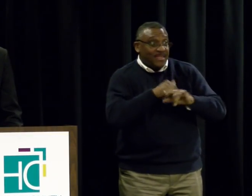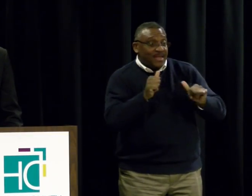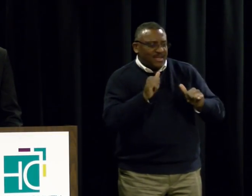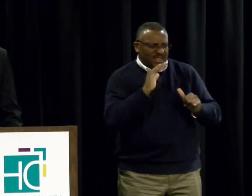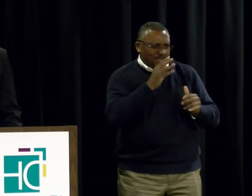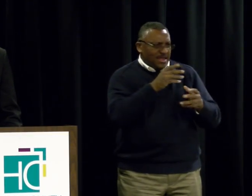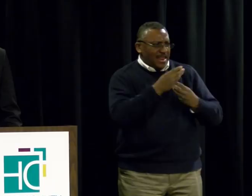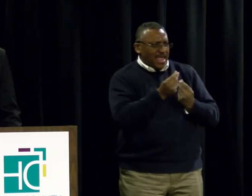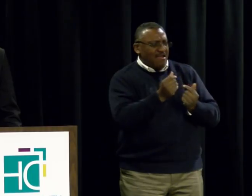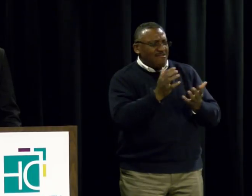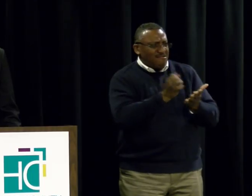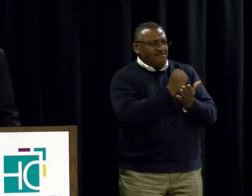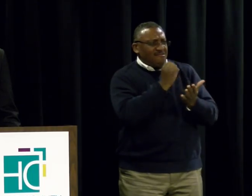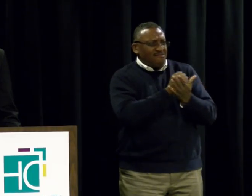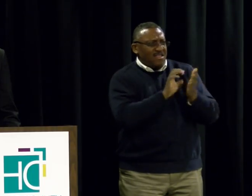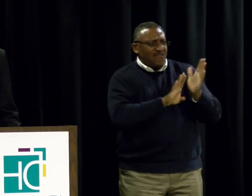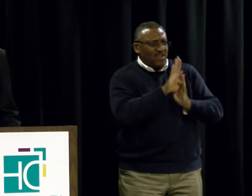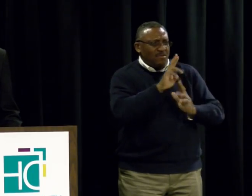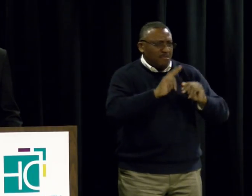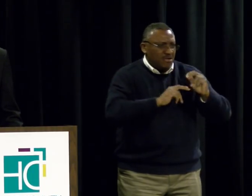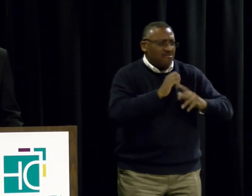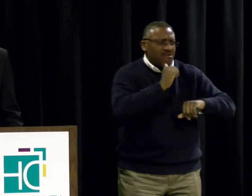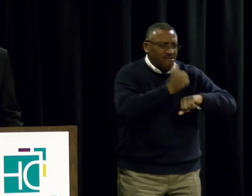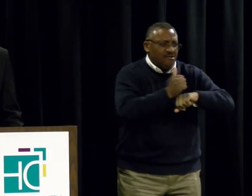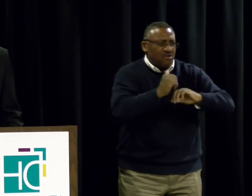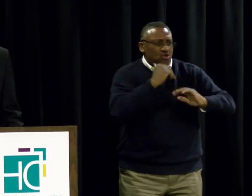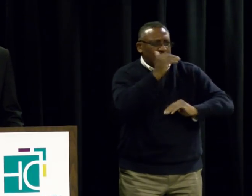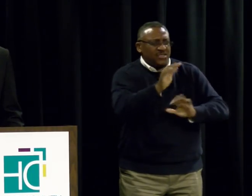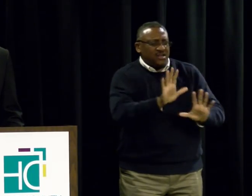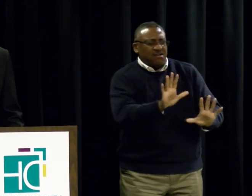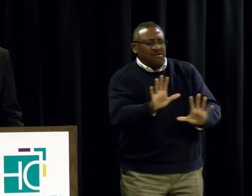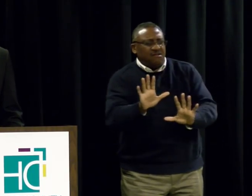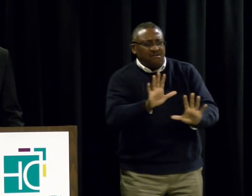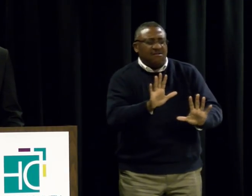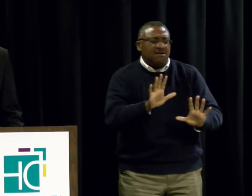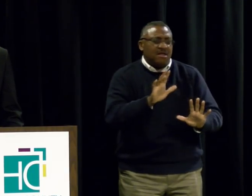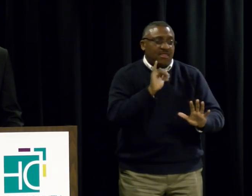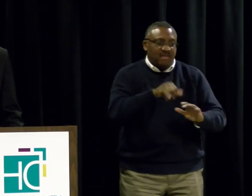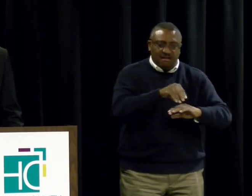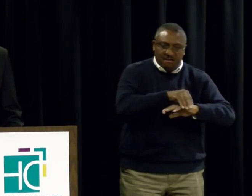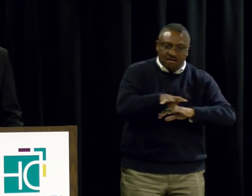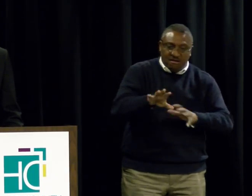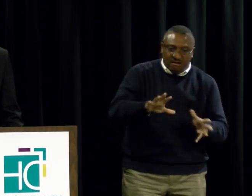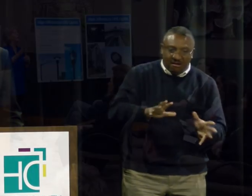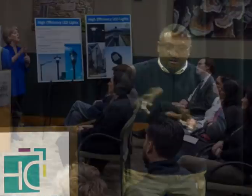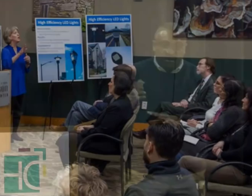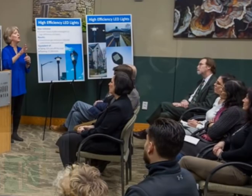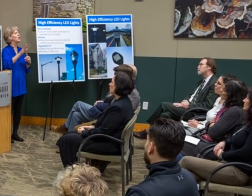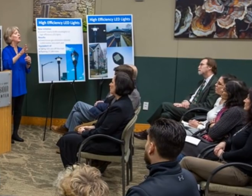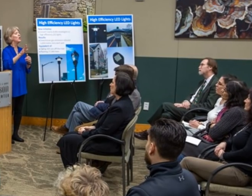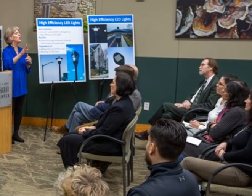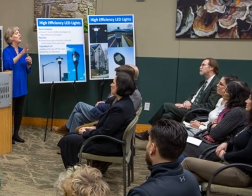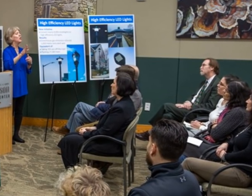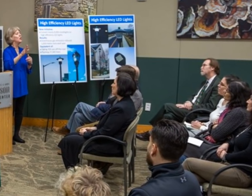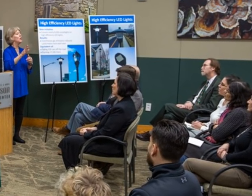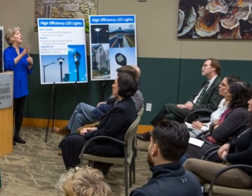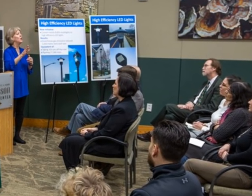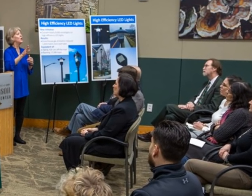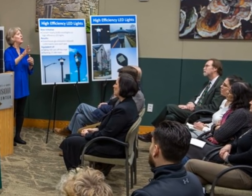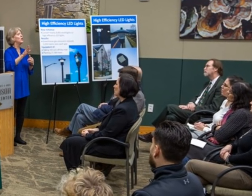land that leaves us more vulnerable to the environmental impacts. Just yesterday, was proud